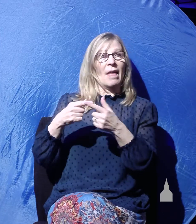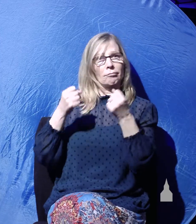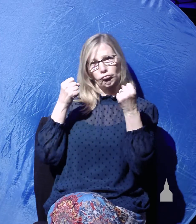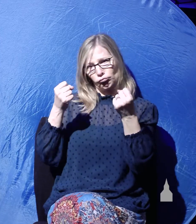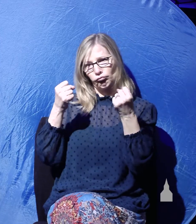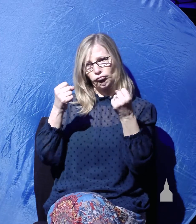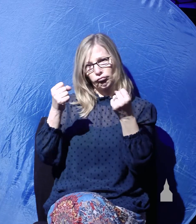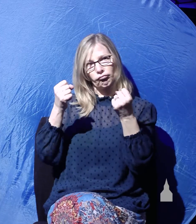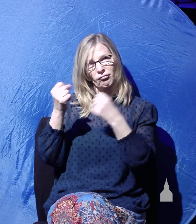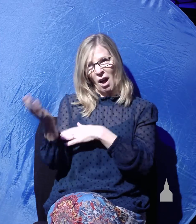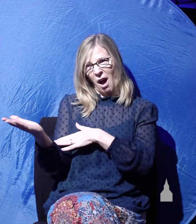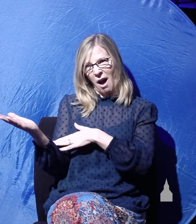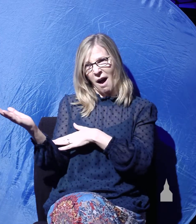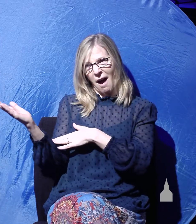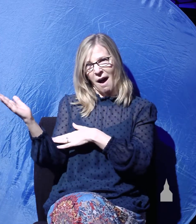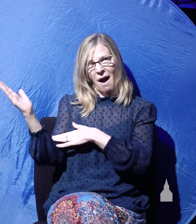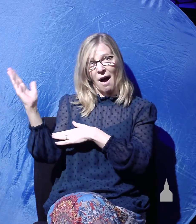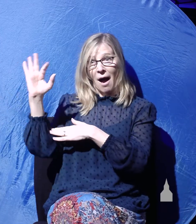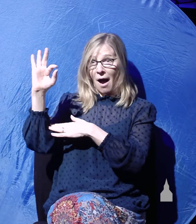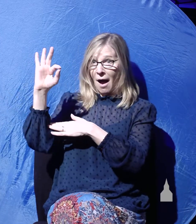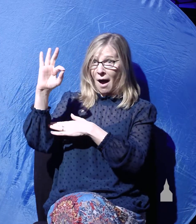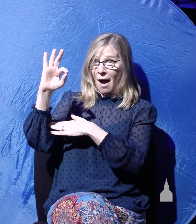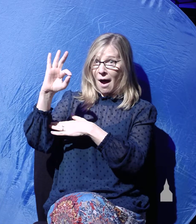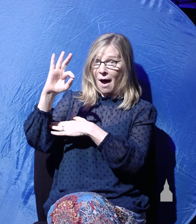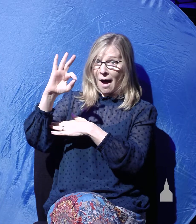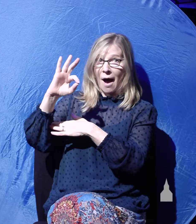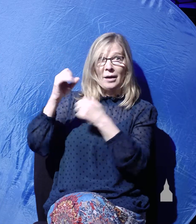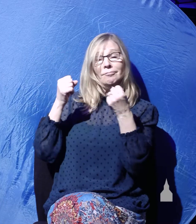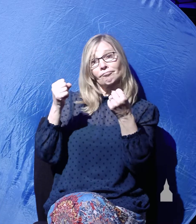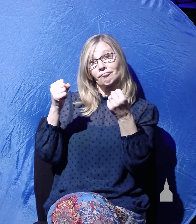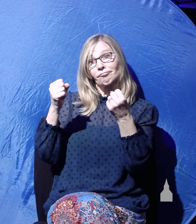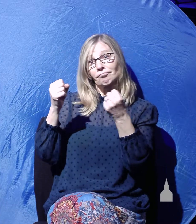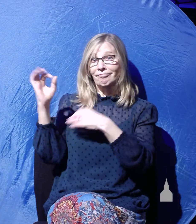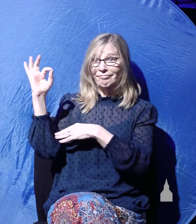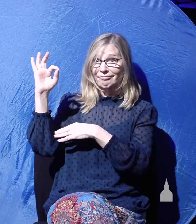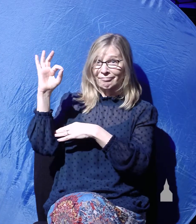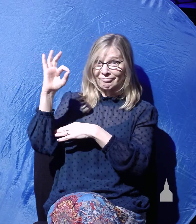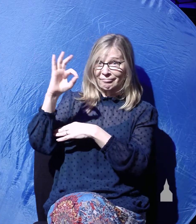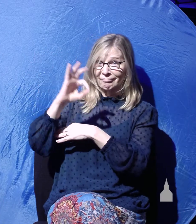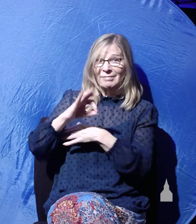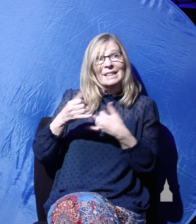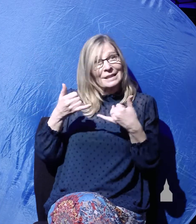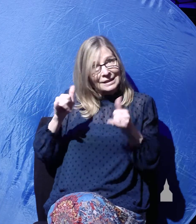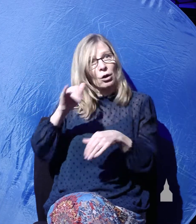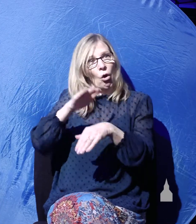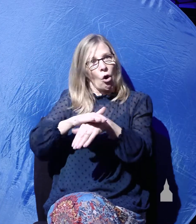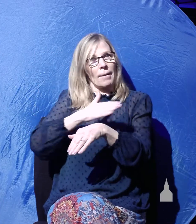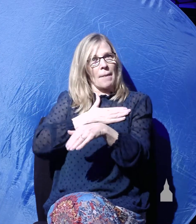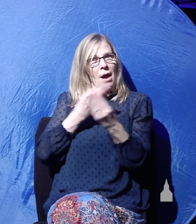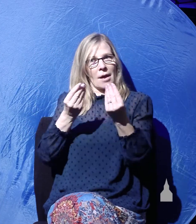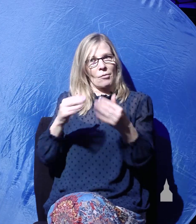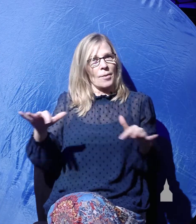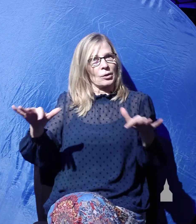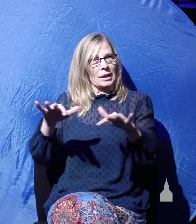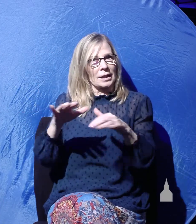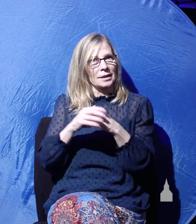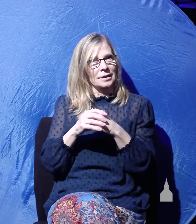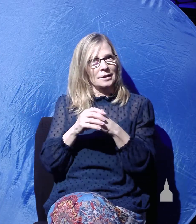long when the sun goes down, he said, and I do that, I'm still on my ranch. To which the German farmer